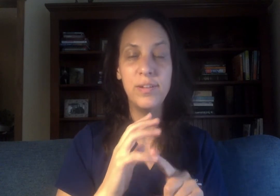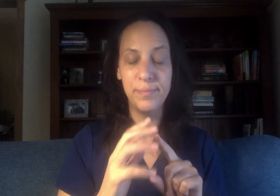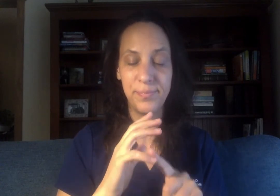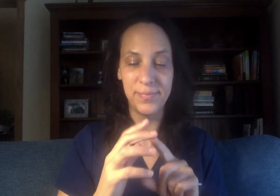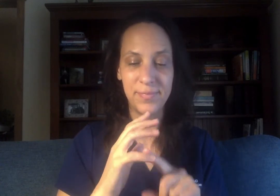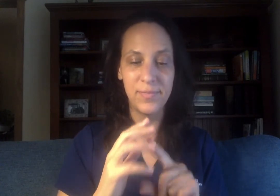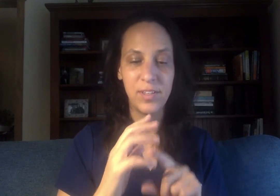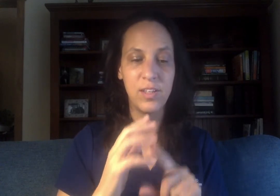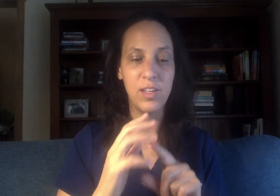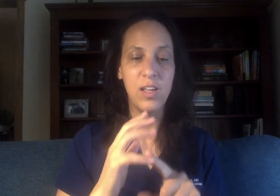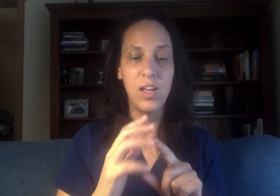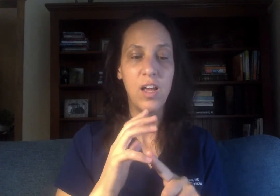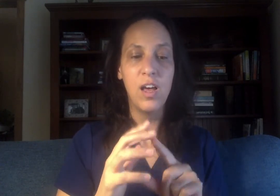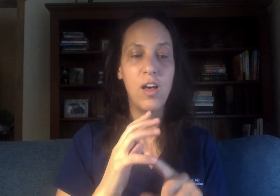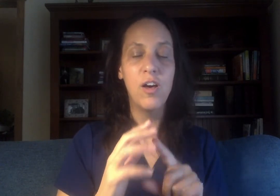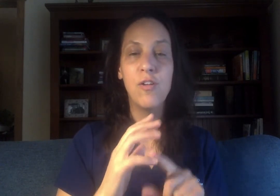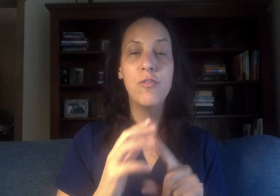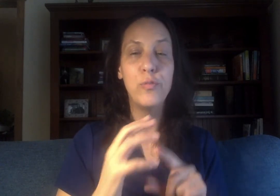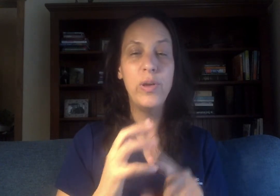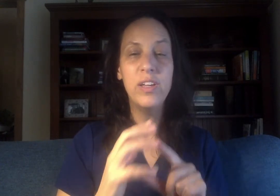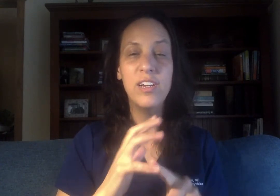of weakness